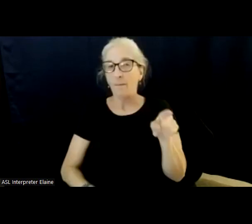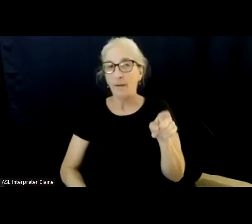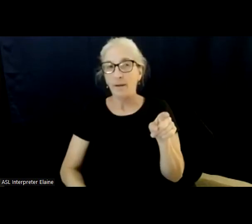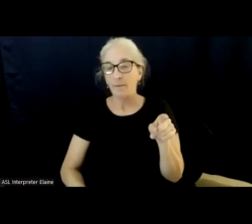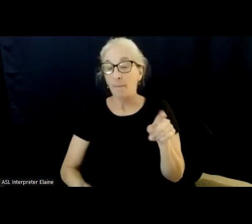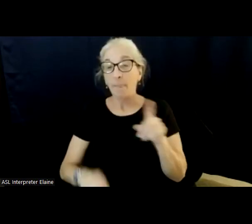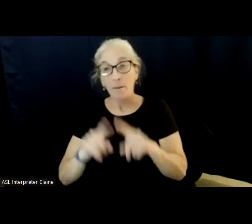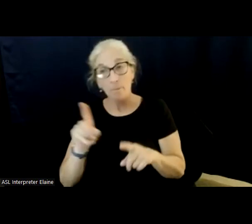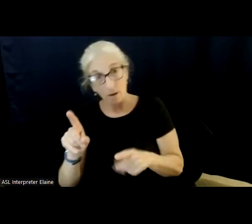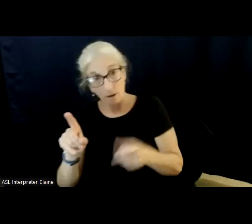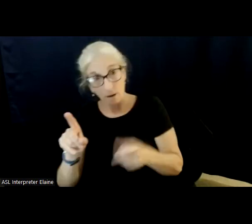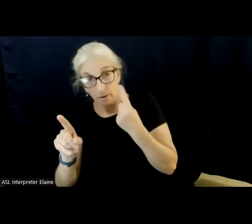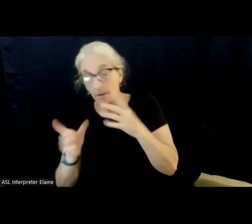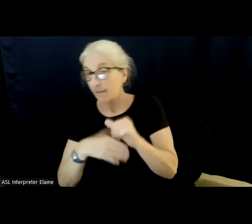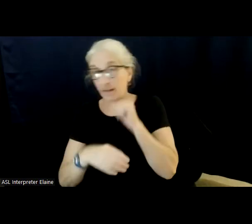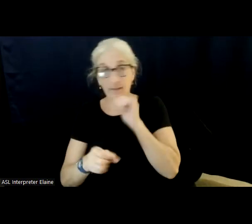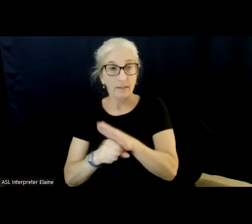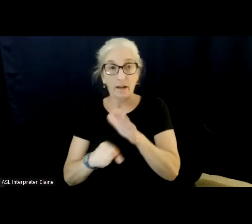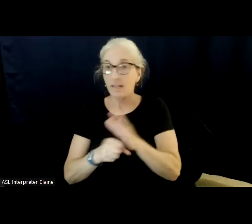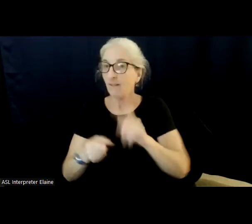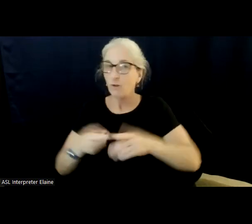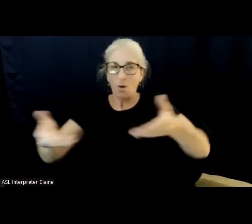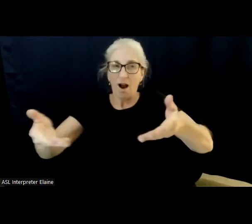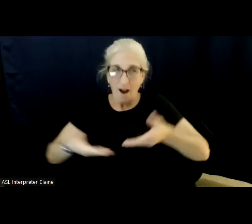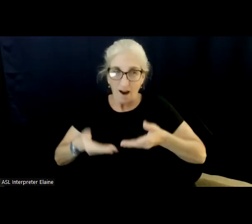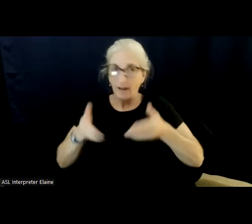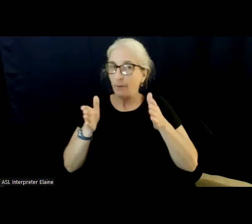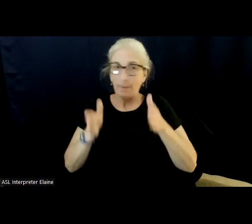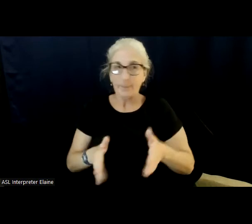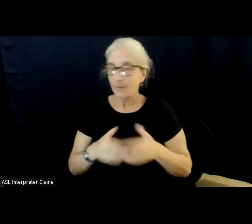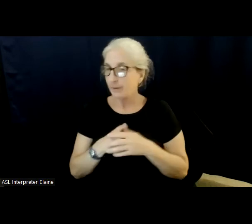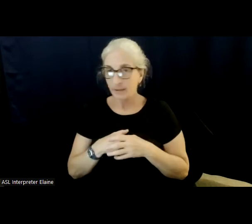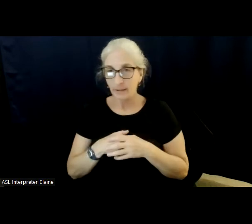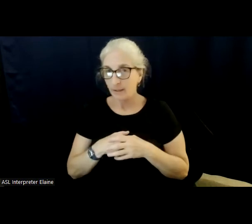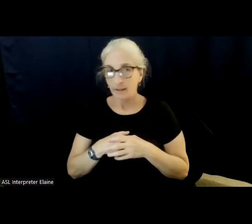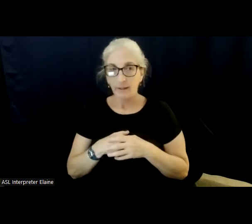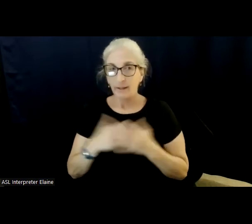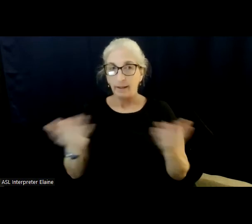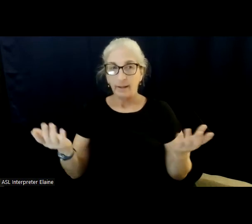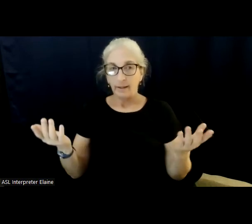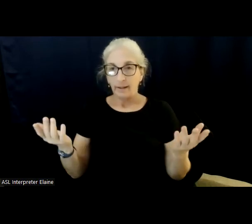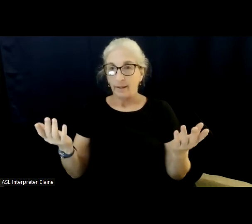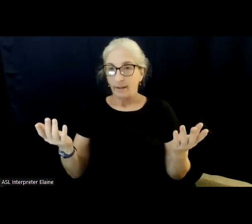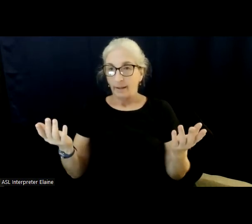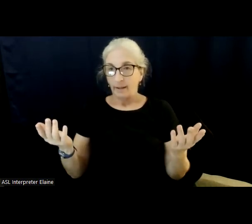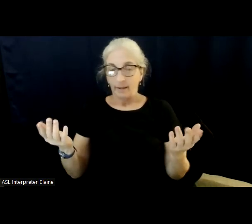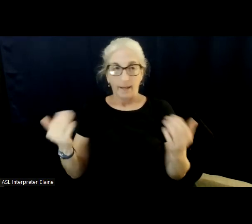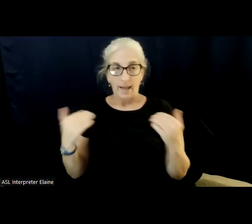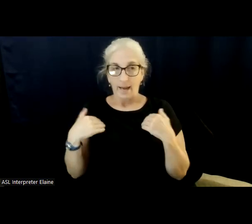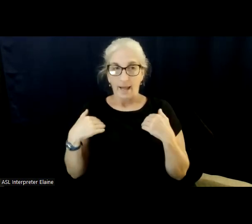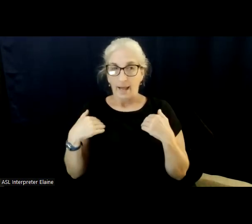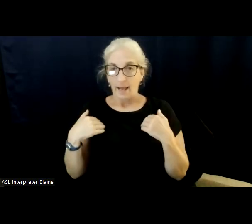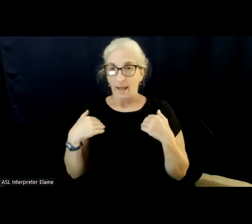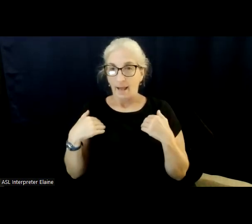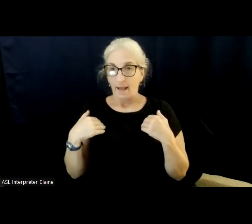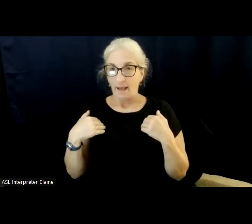to note is that it's not enough to just hire someone and, you know, have almost like just a